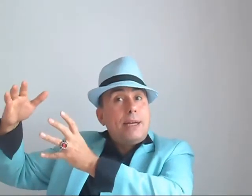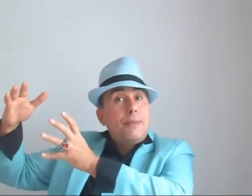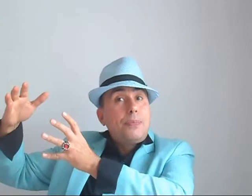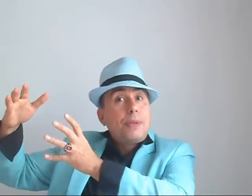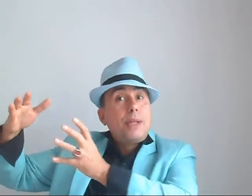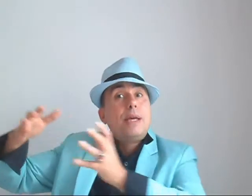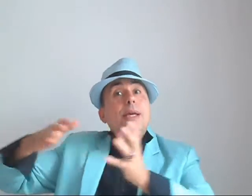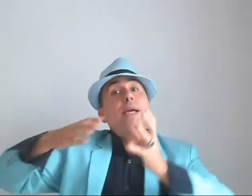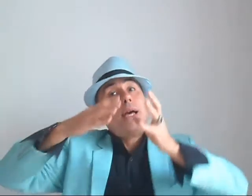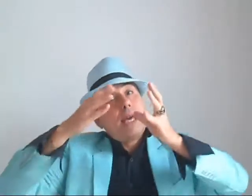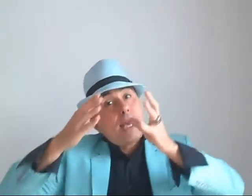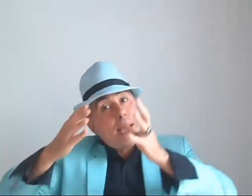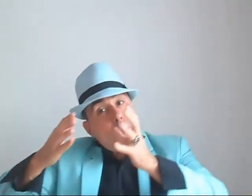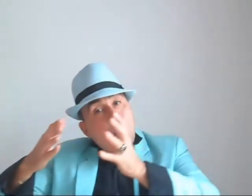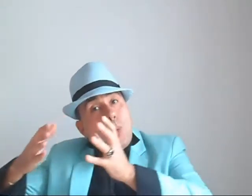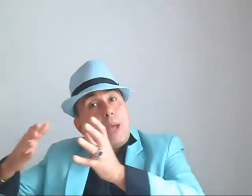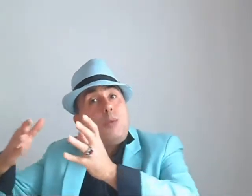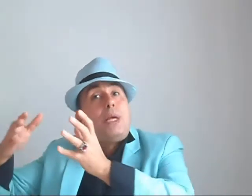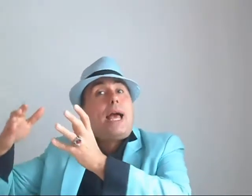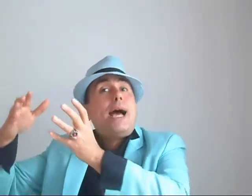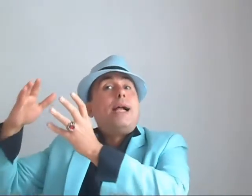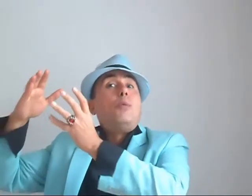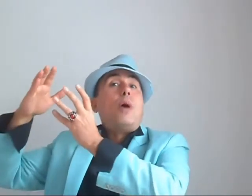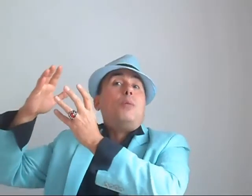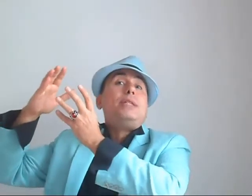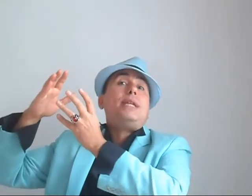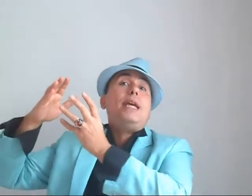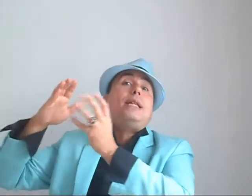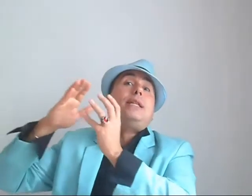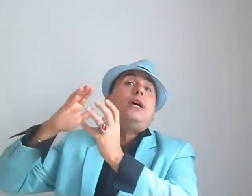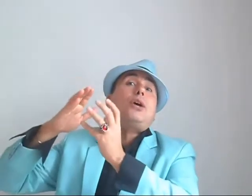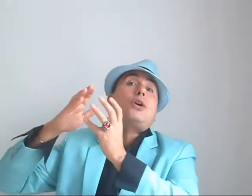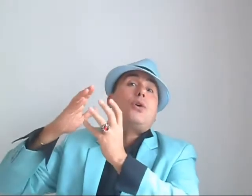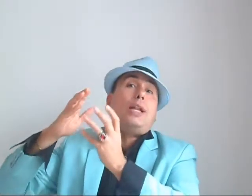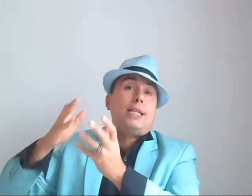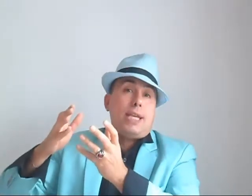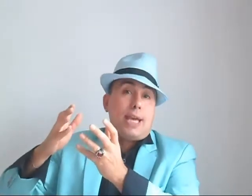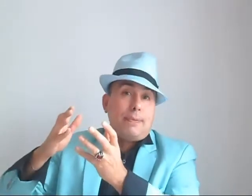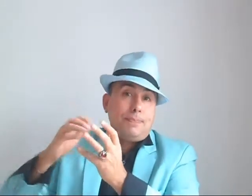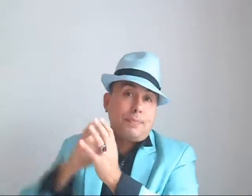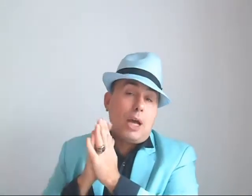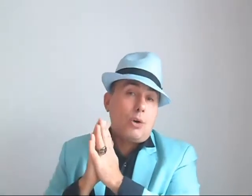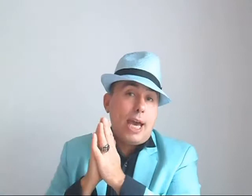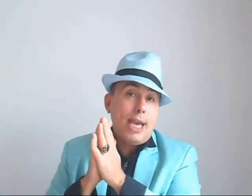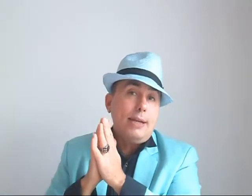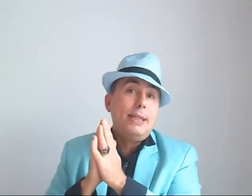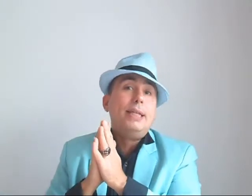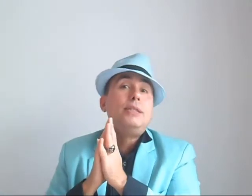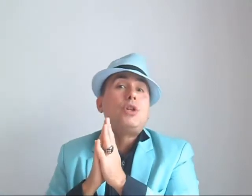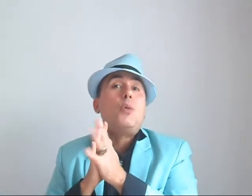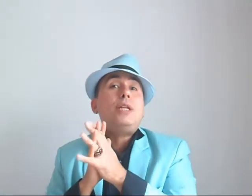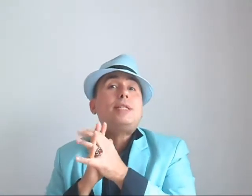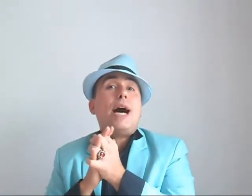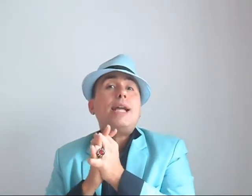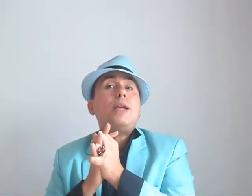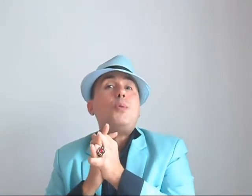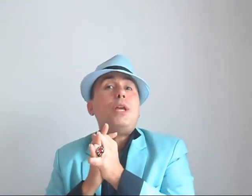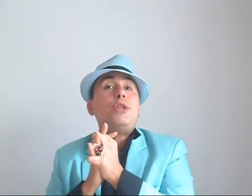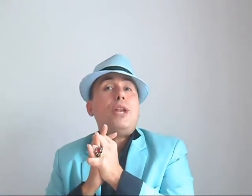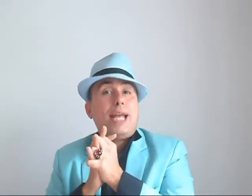when we sing the coletilla. Okay? So, we start with the